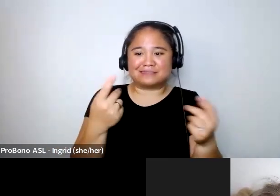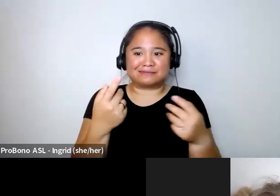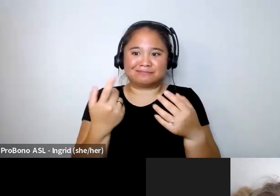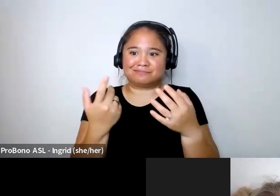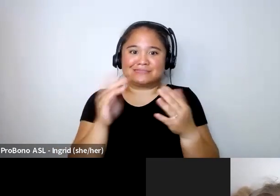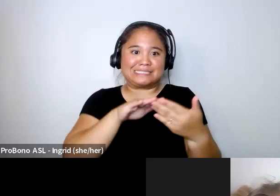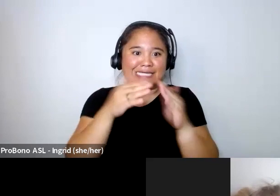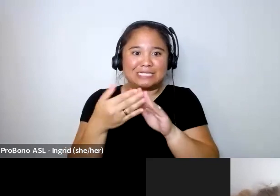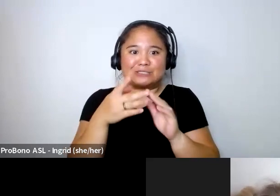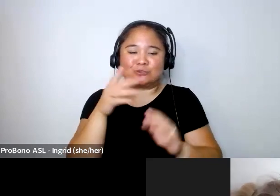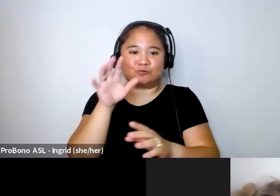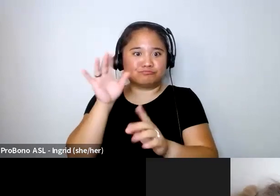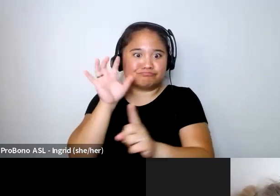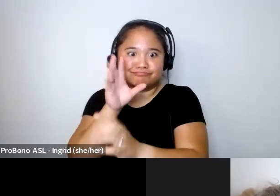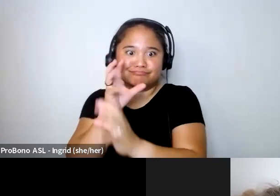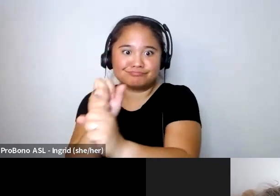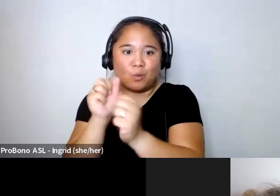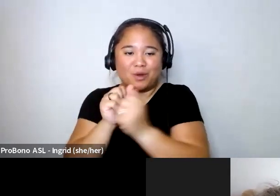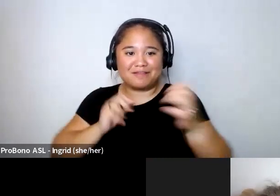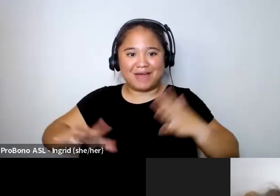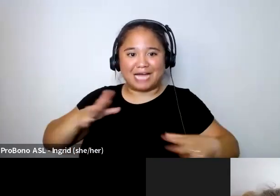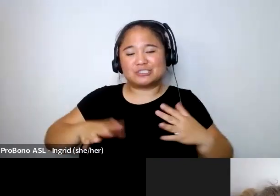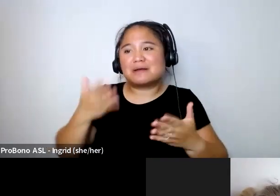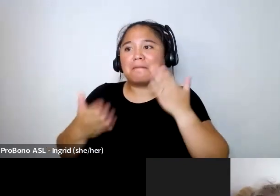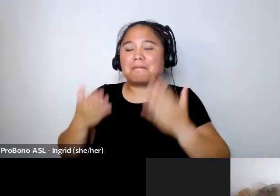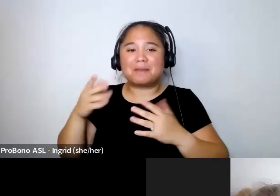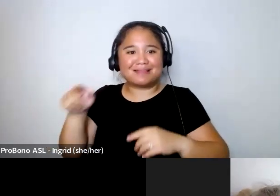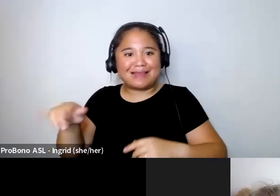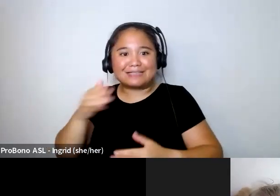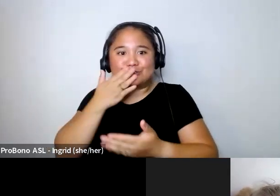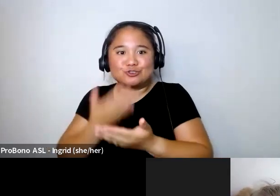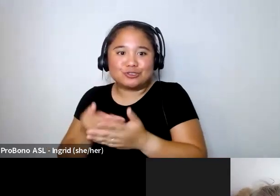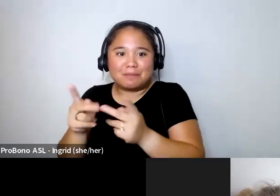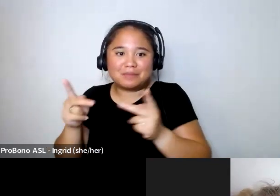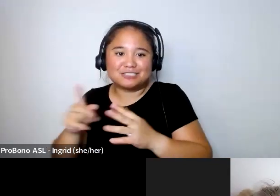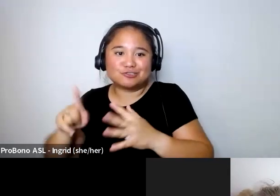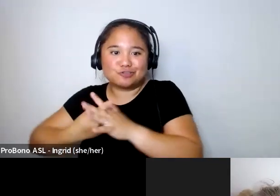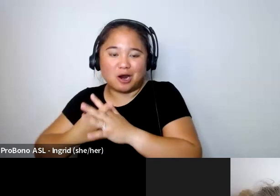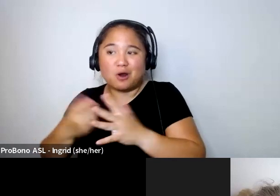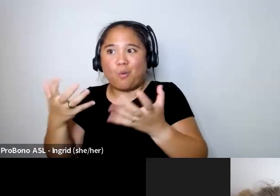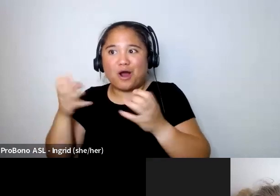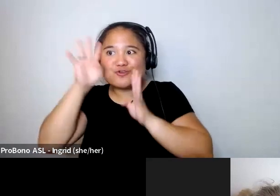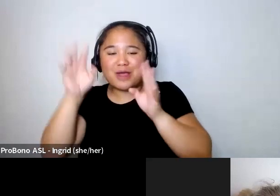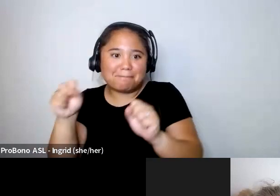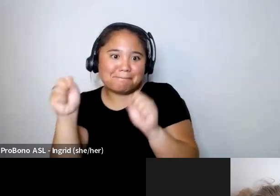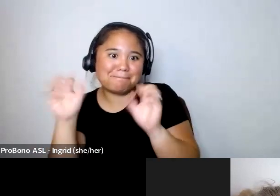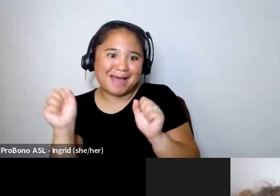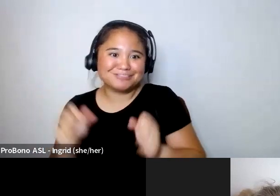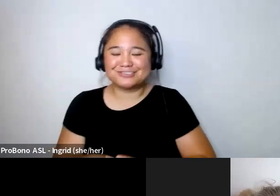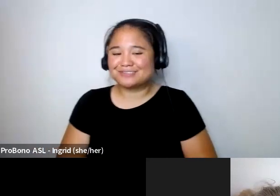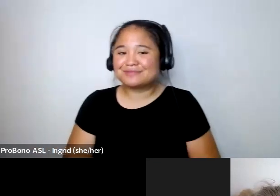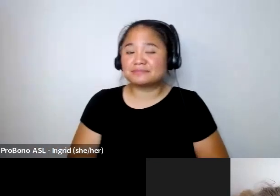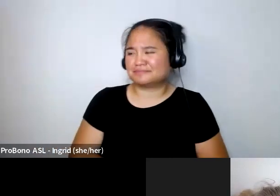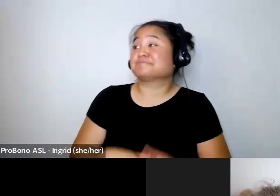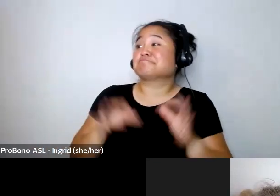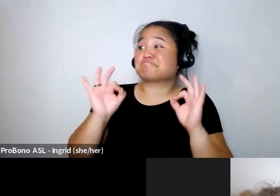community who have similar interests you know and who want to create magic yeah definitely well we're